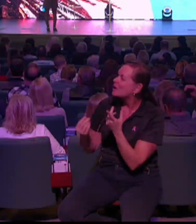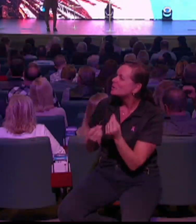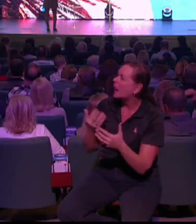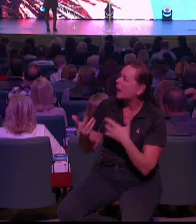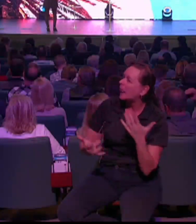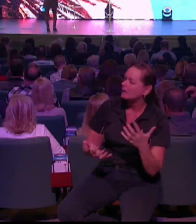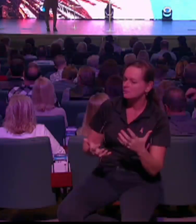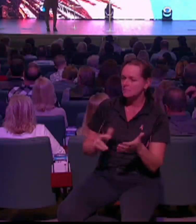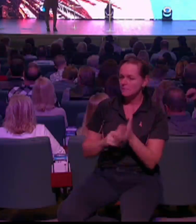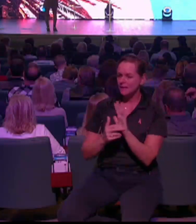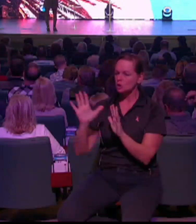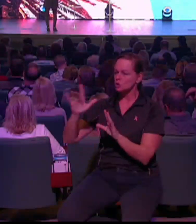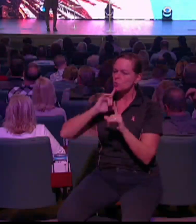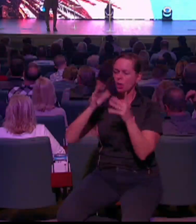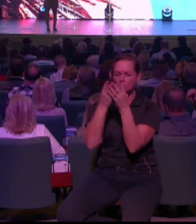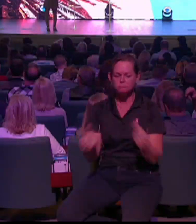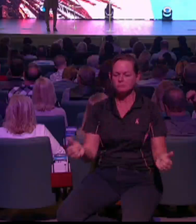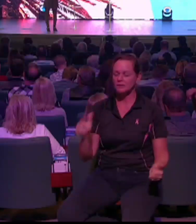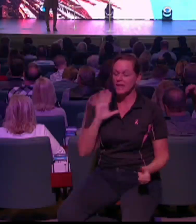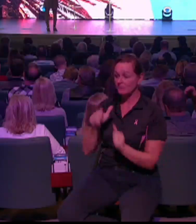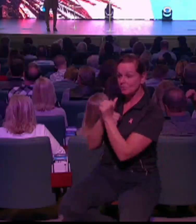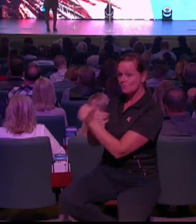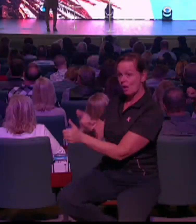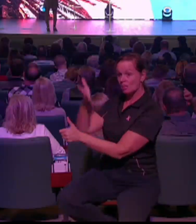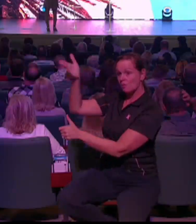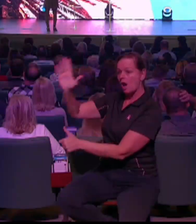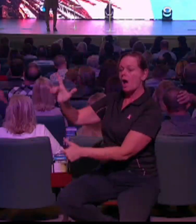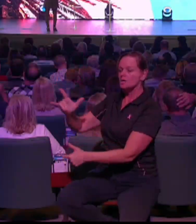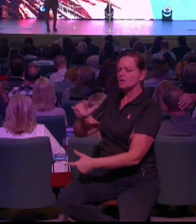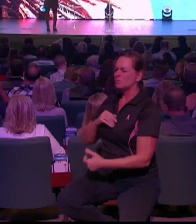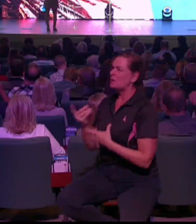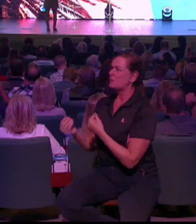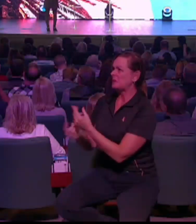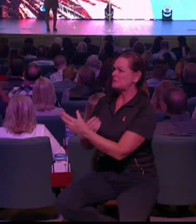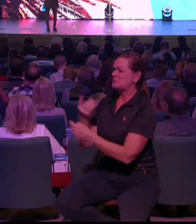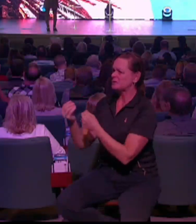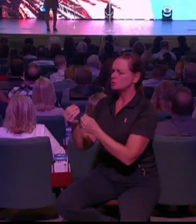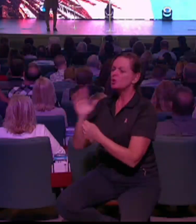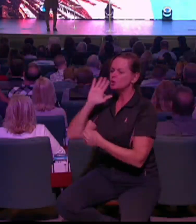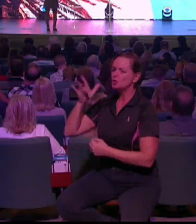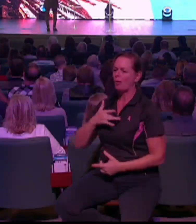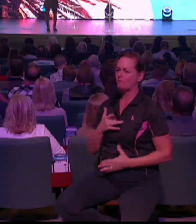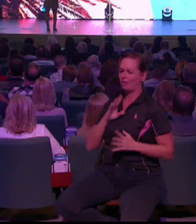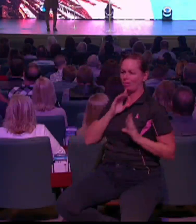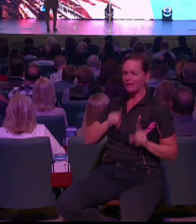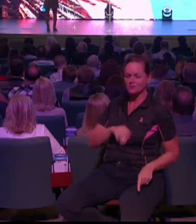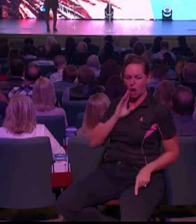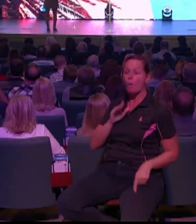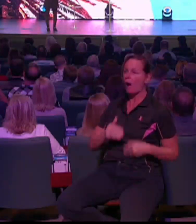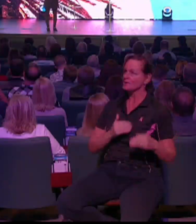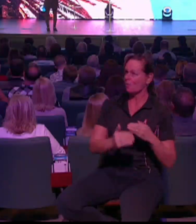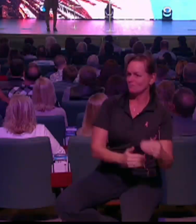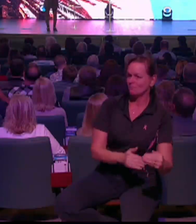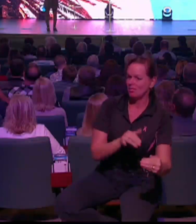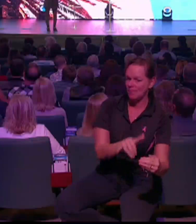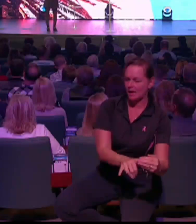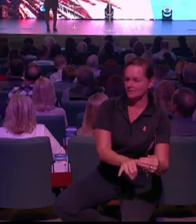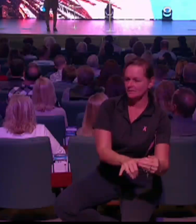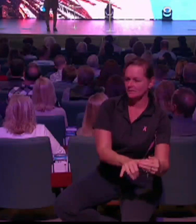Speaking to about 3,500 people, and I would say probably out of that audience, there was 2,500 women. And they had